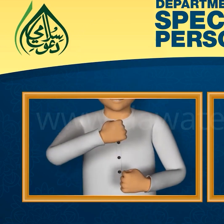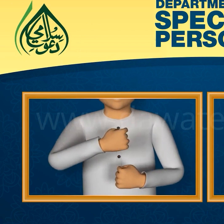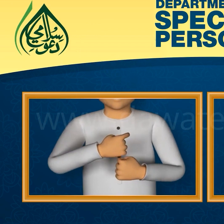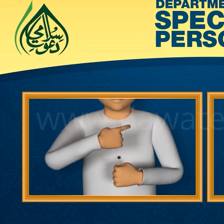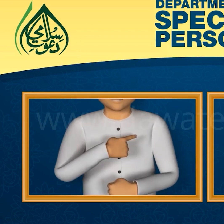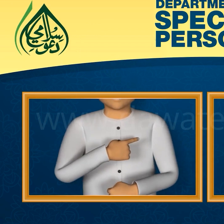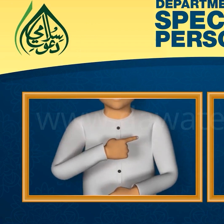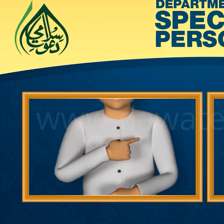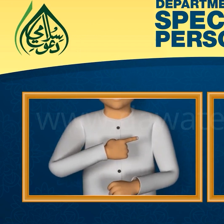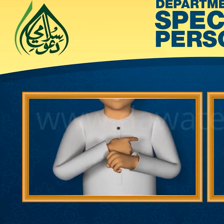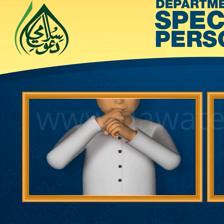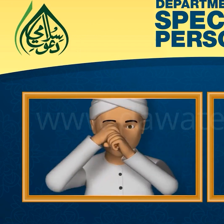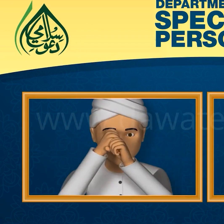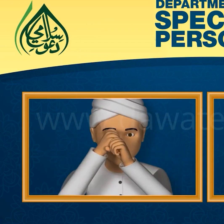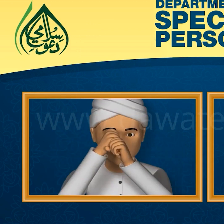E-C-G,